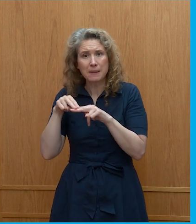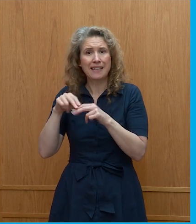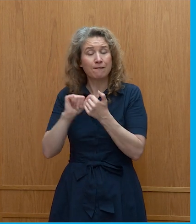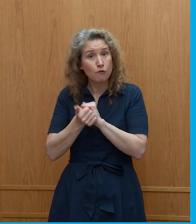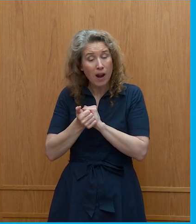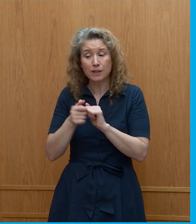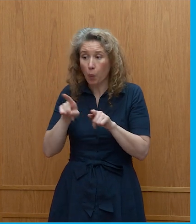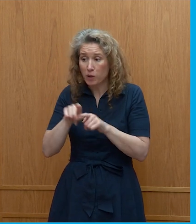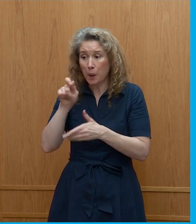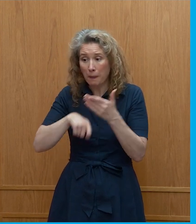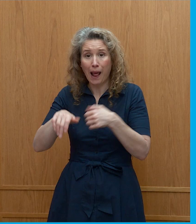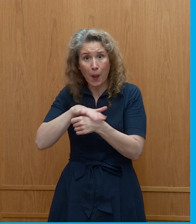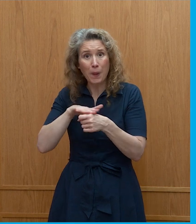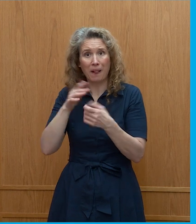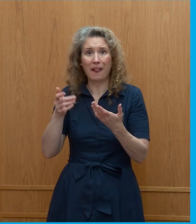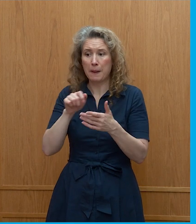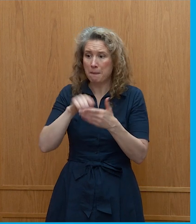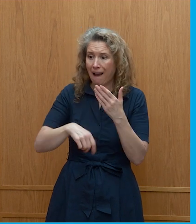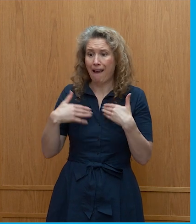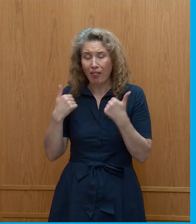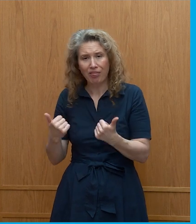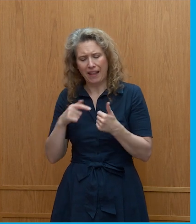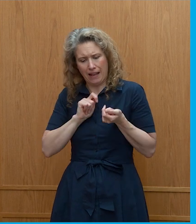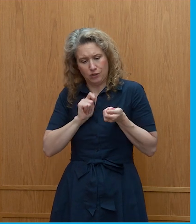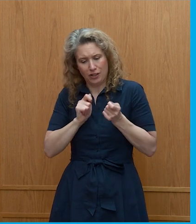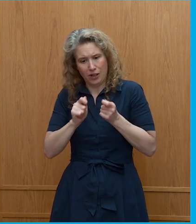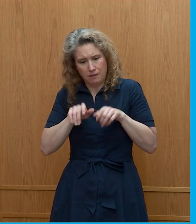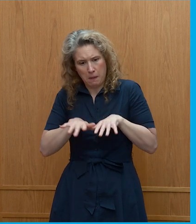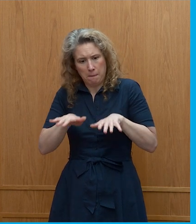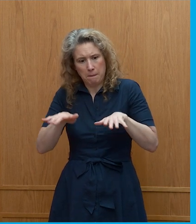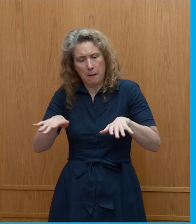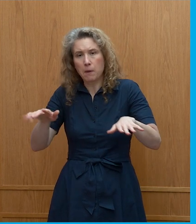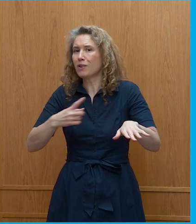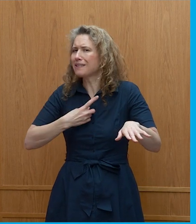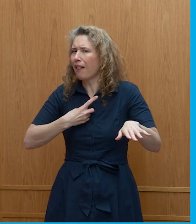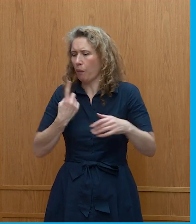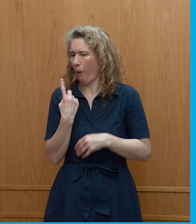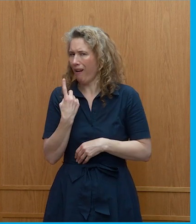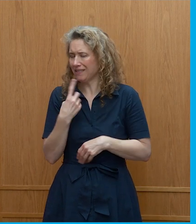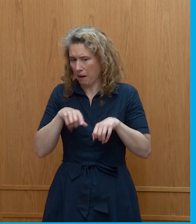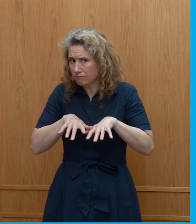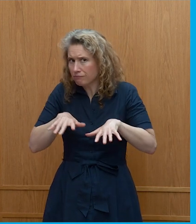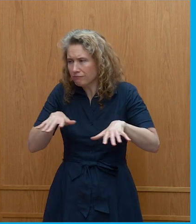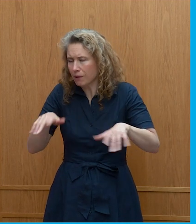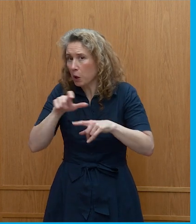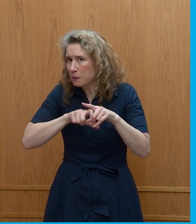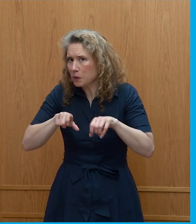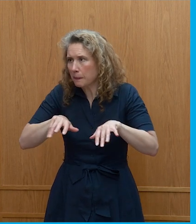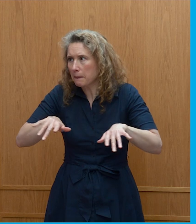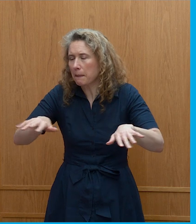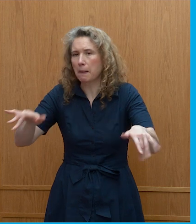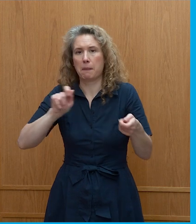things right because that's how we kind of start change it's not just about what you do yourself what you do with your community so absolutely